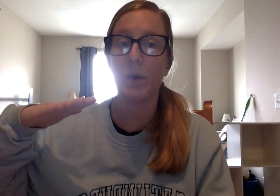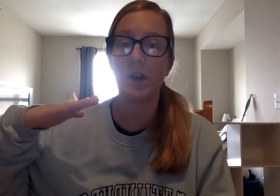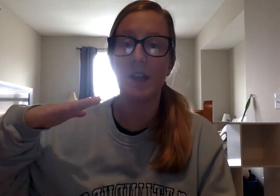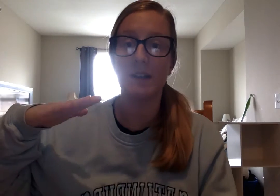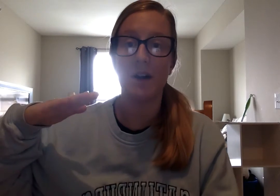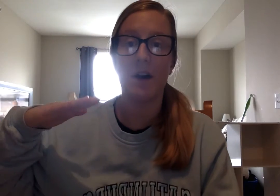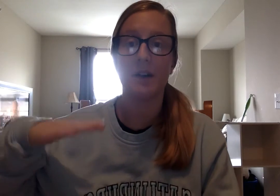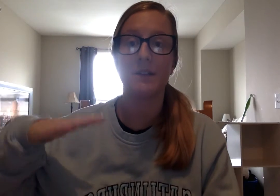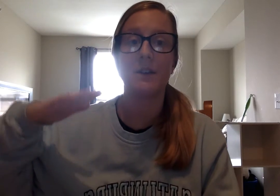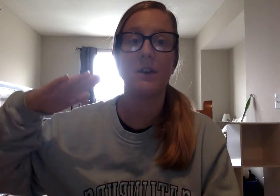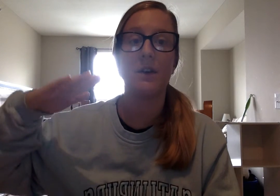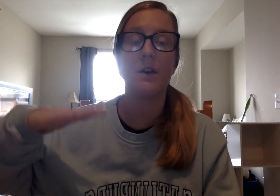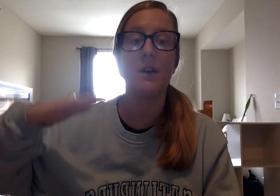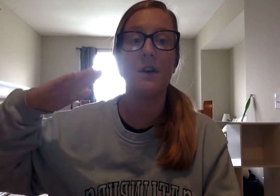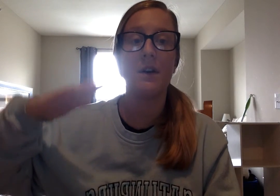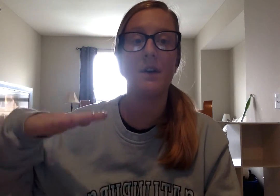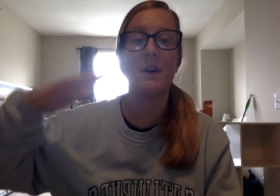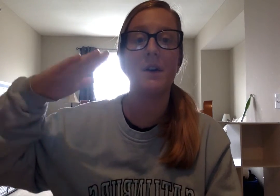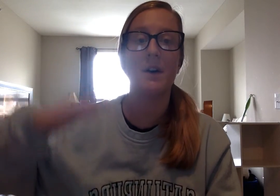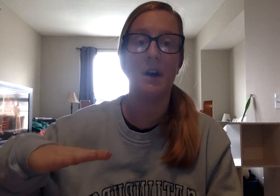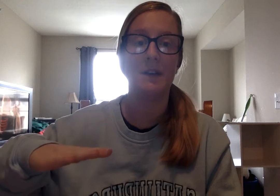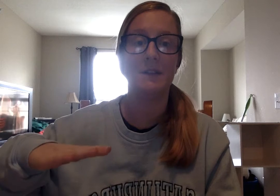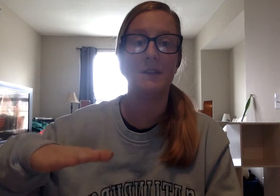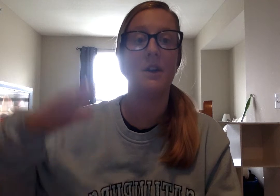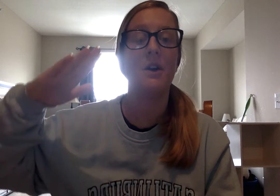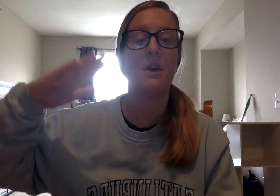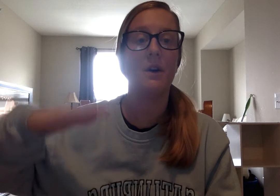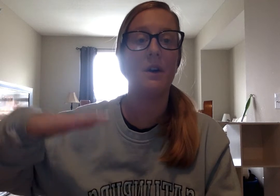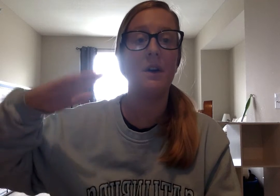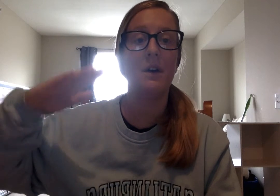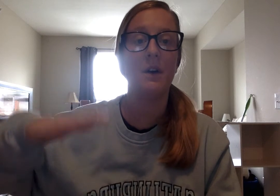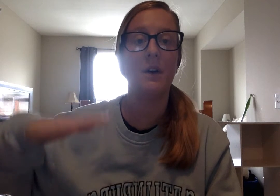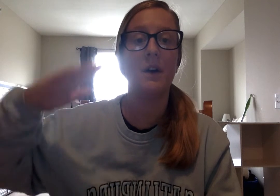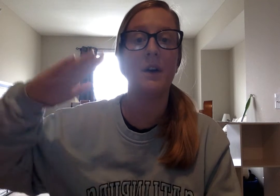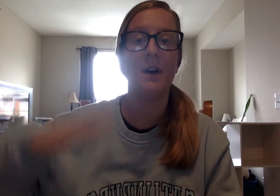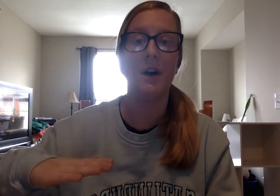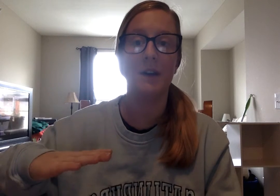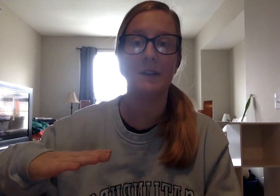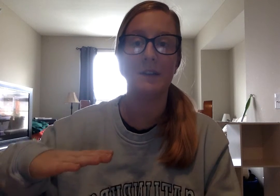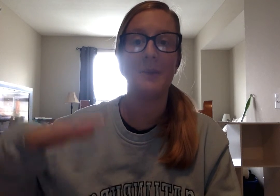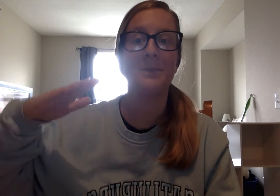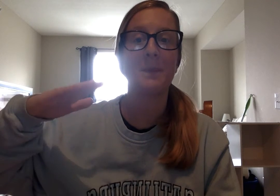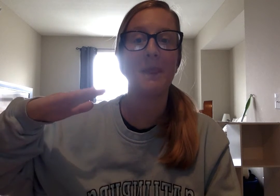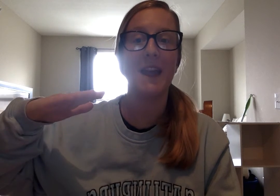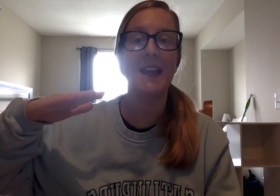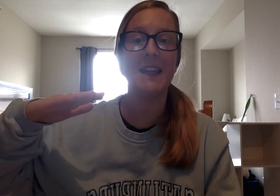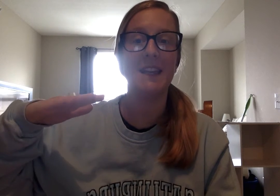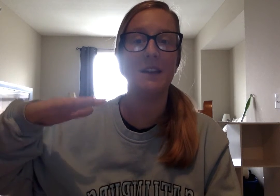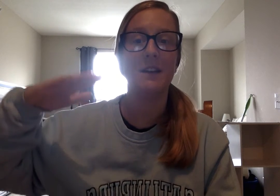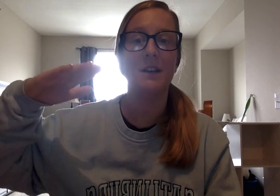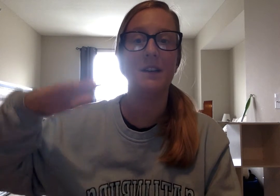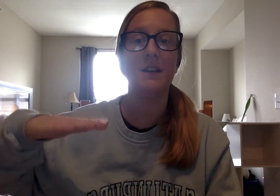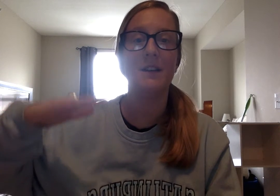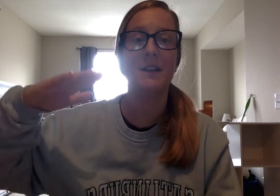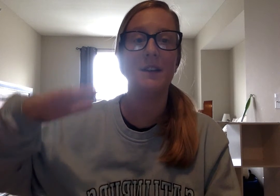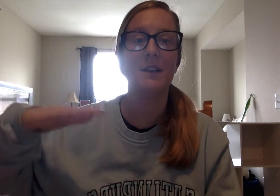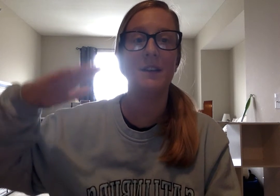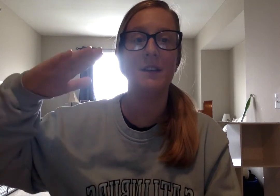word is us. Uh, uh, us. Uh, uh, us. Icky. I-I